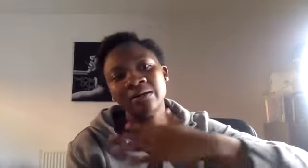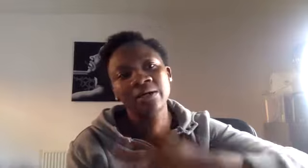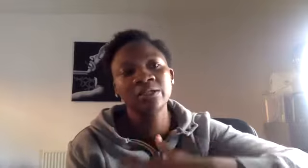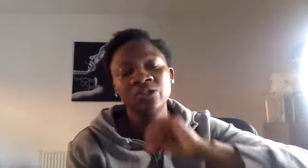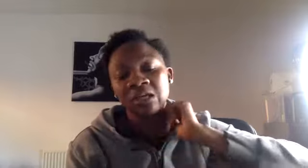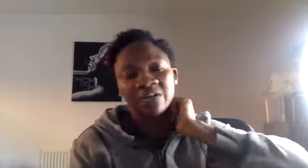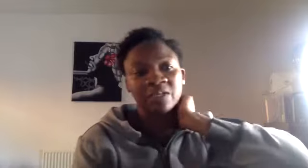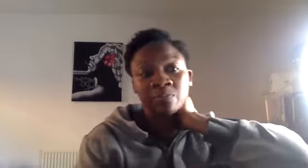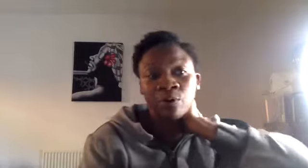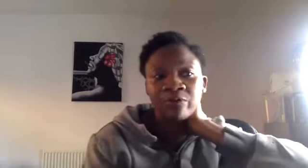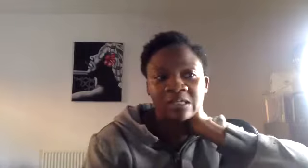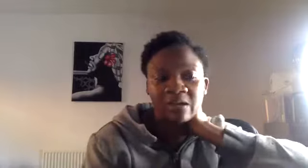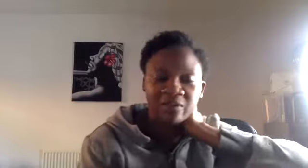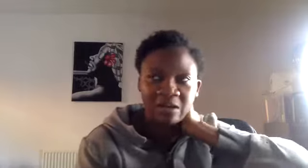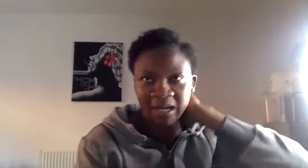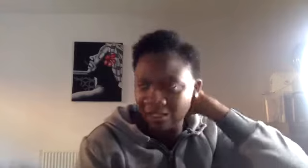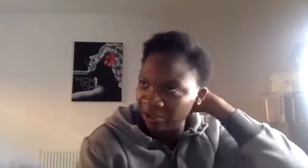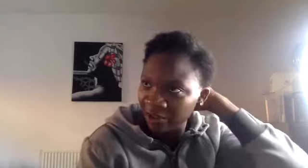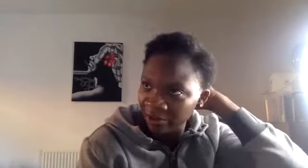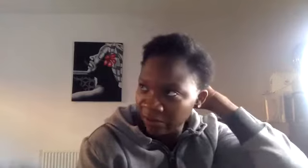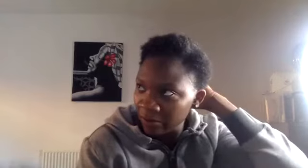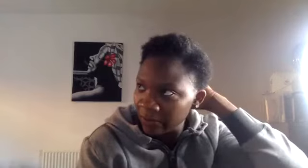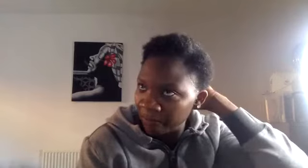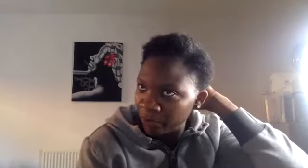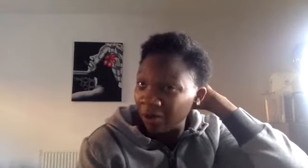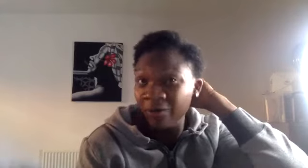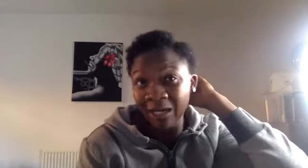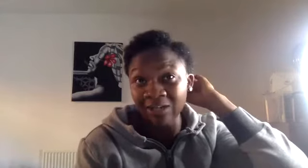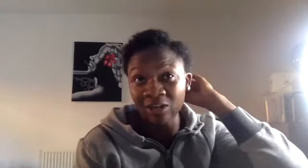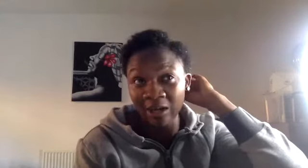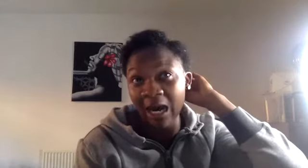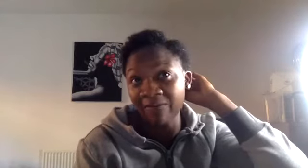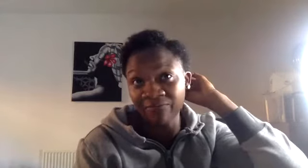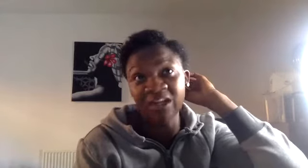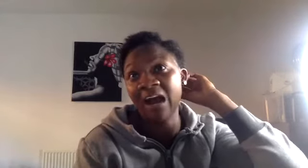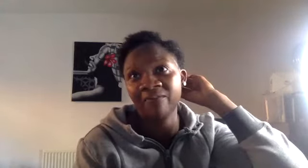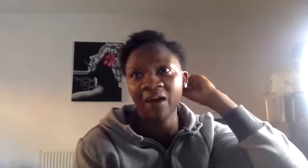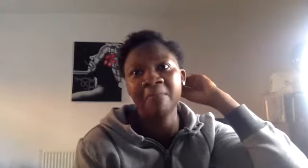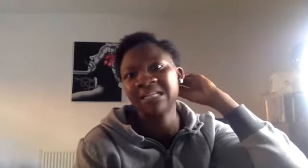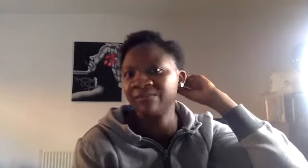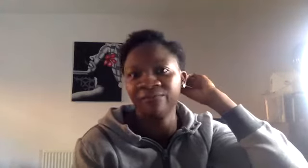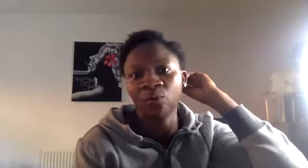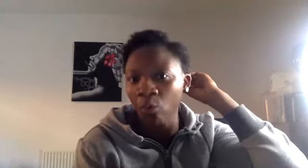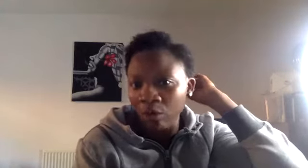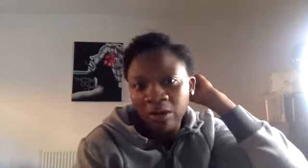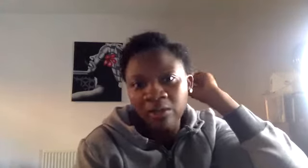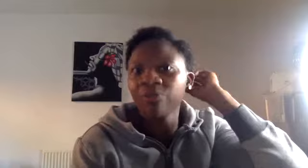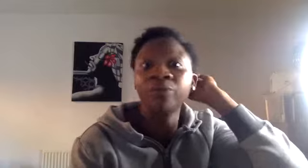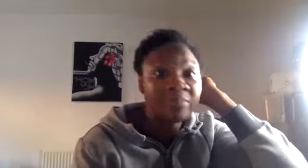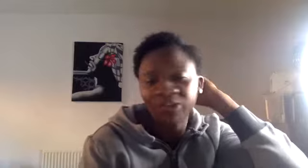So just kind of exploring stuff that then makes them go, you know, oh yeah, actually I did have a massive fall three months